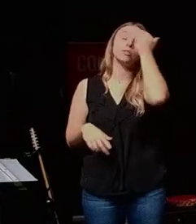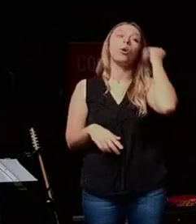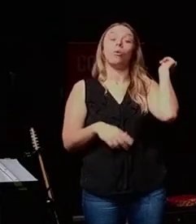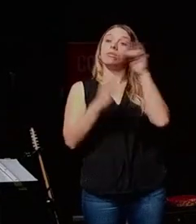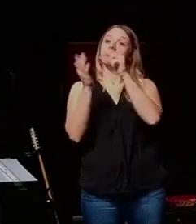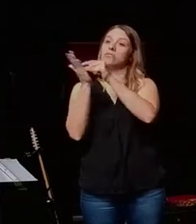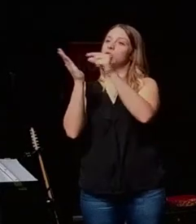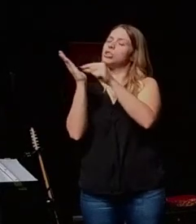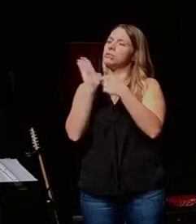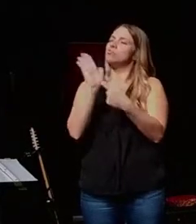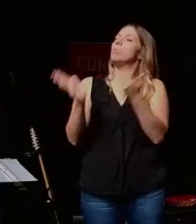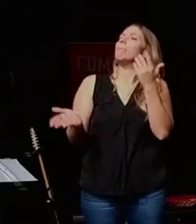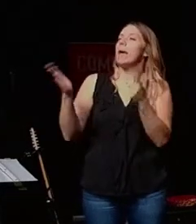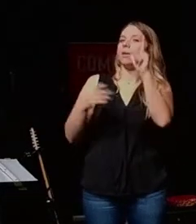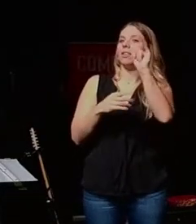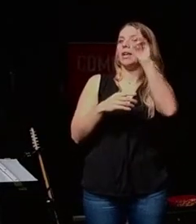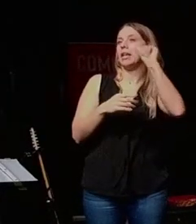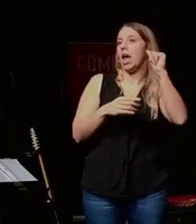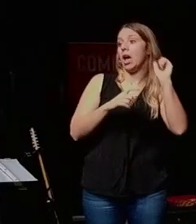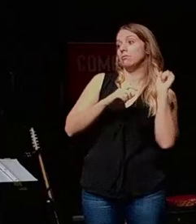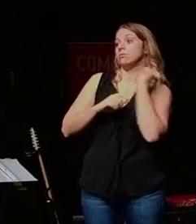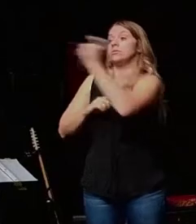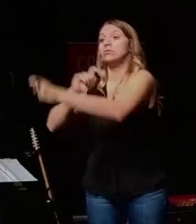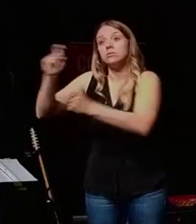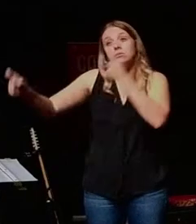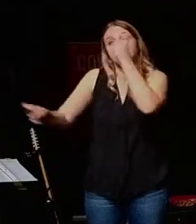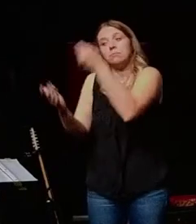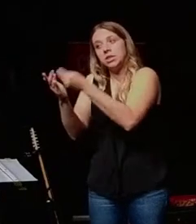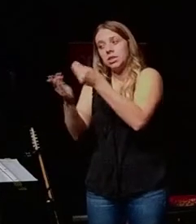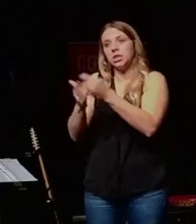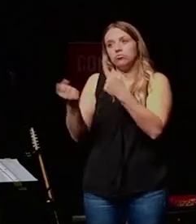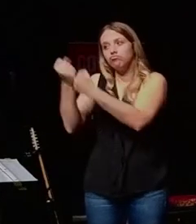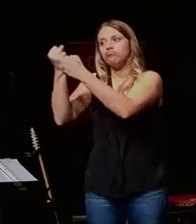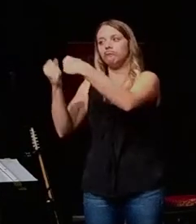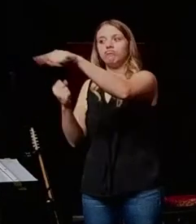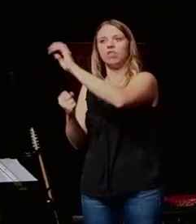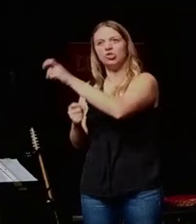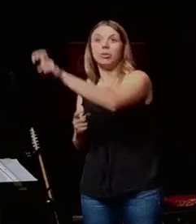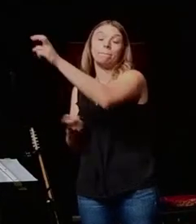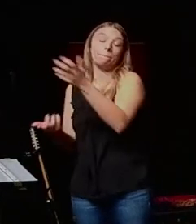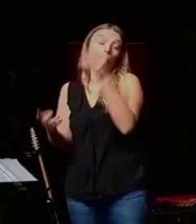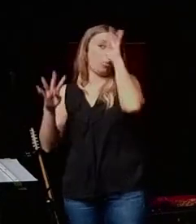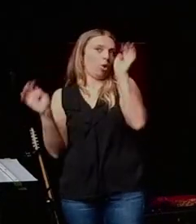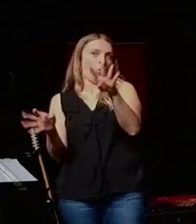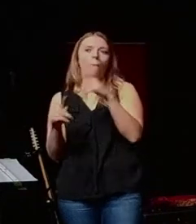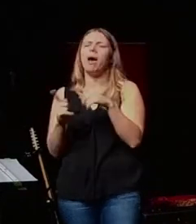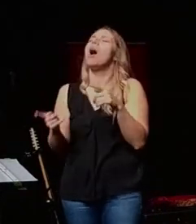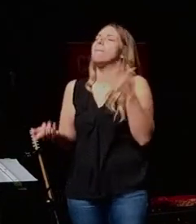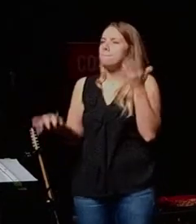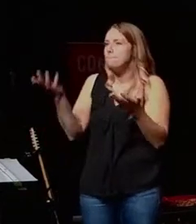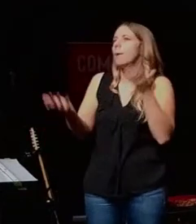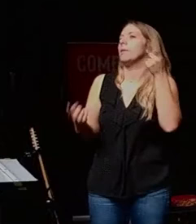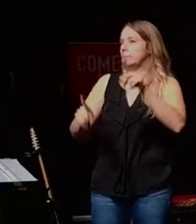that Lydia might have become, maybe she financed the rest of the trip, maybe another trip. We don't know that. But there's a high likelihood that that's what